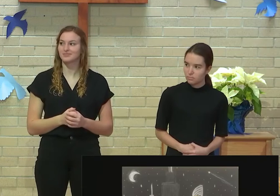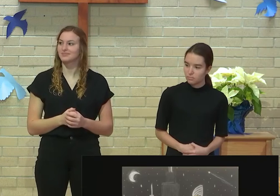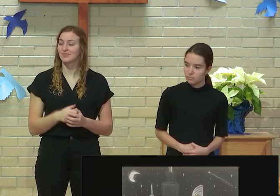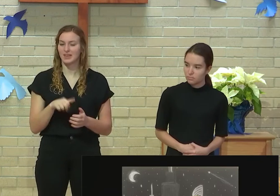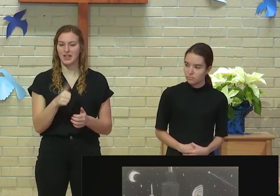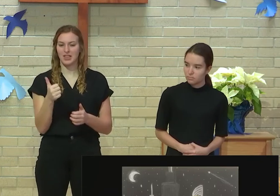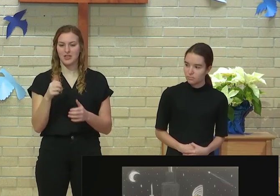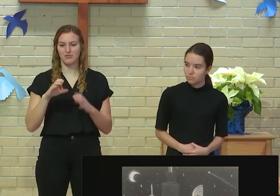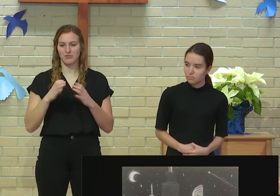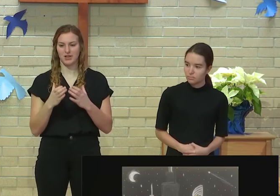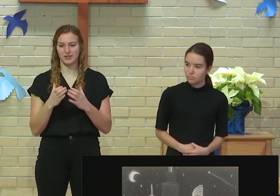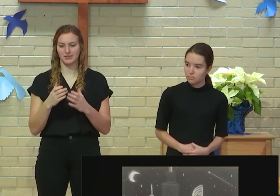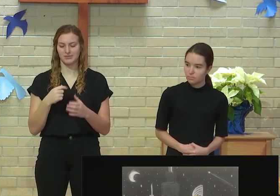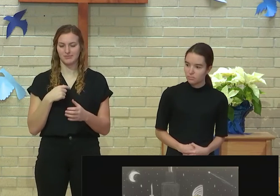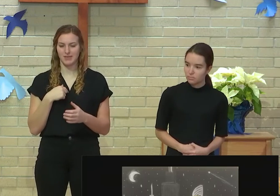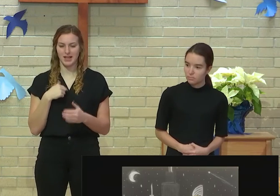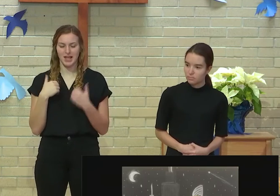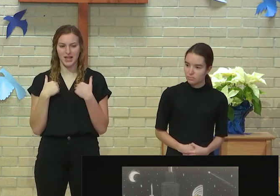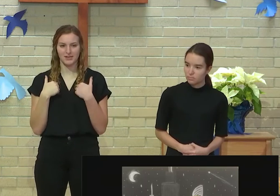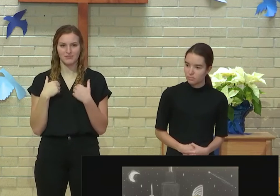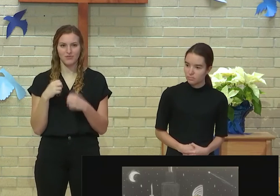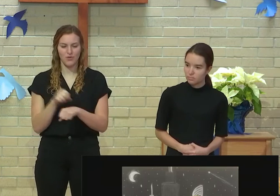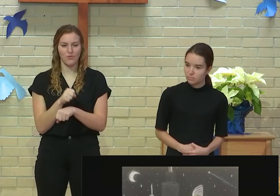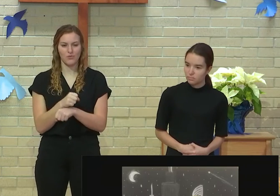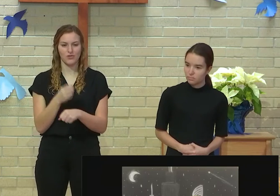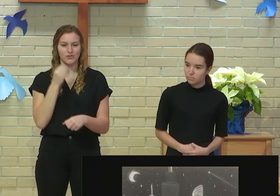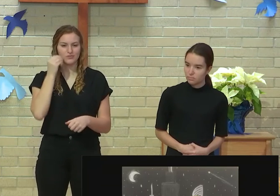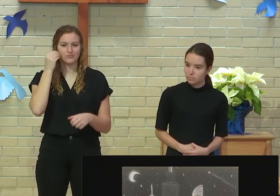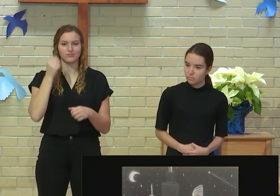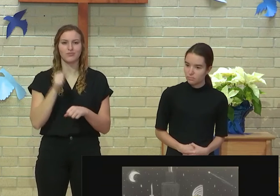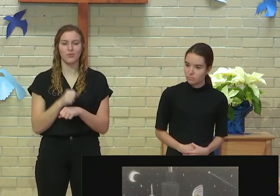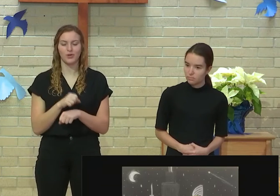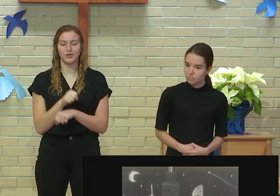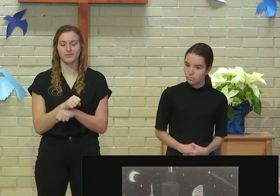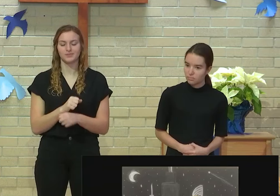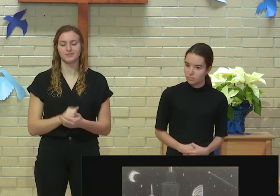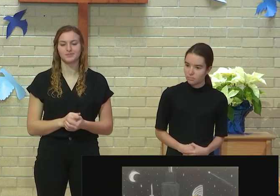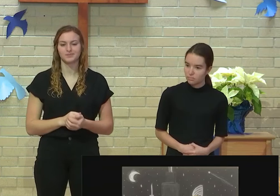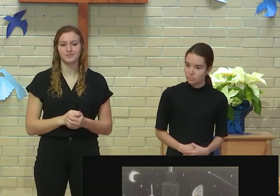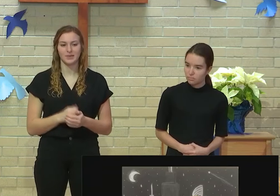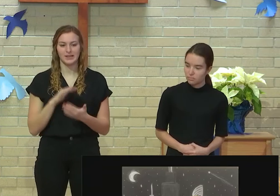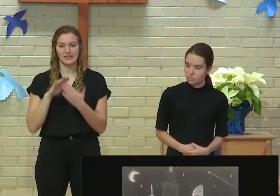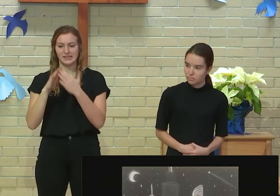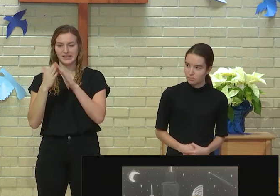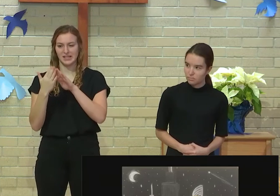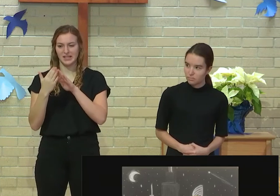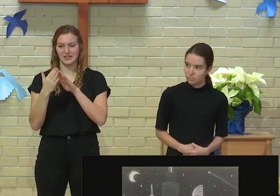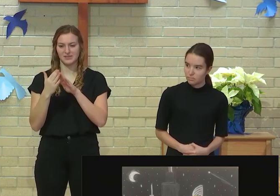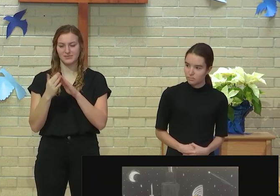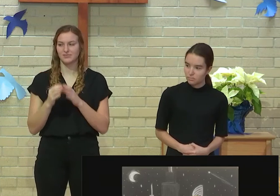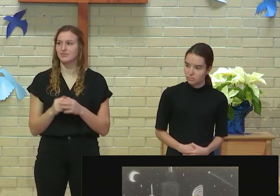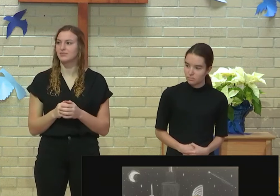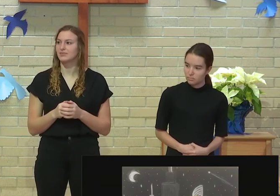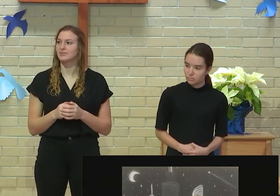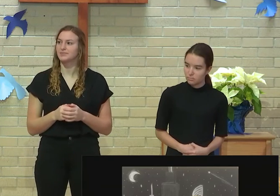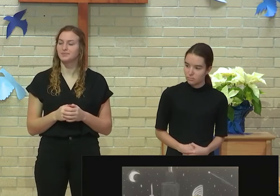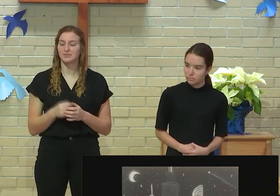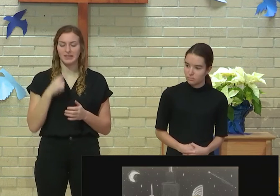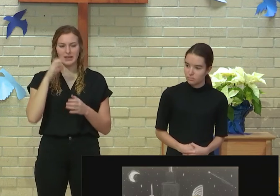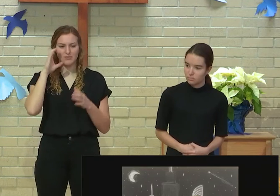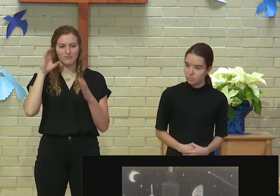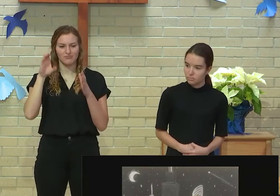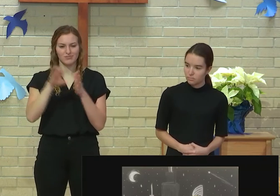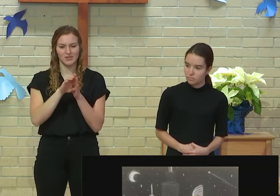class talking about sustainability within cities and urban design. And the image that comes into most people's